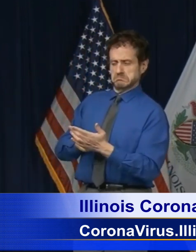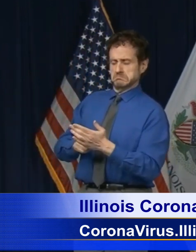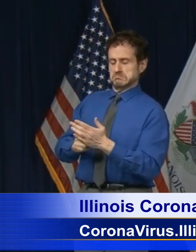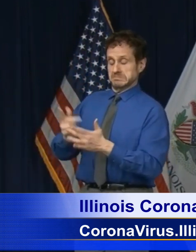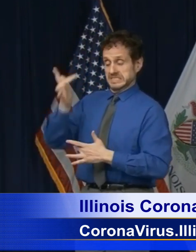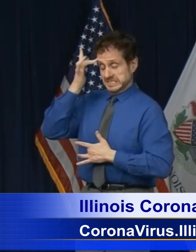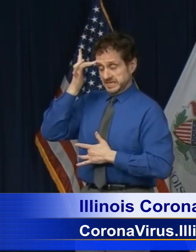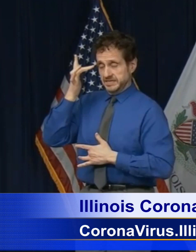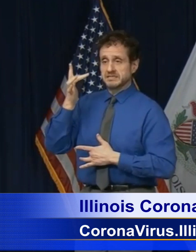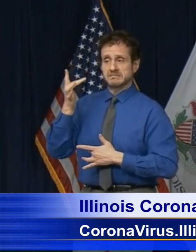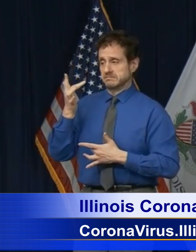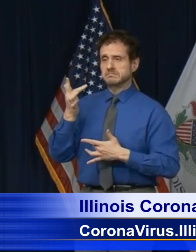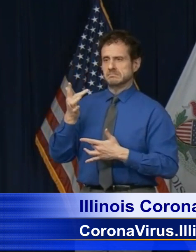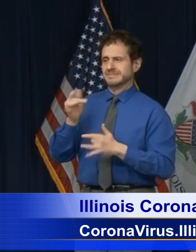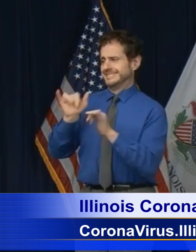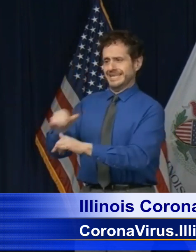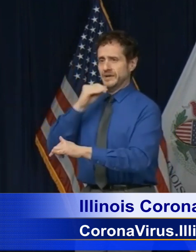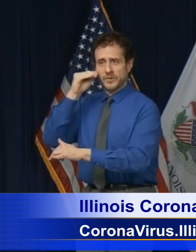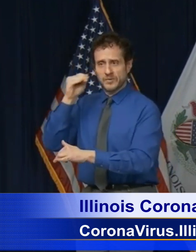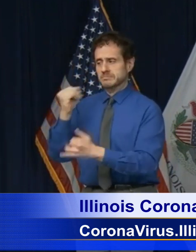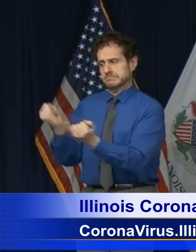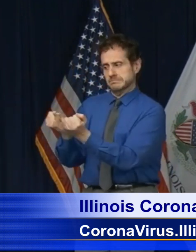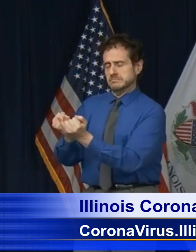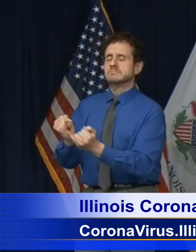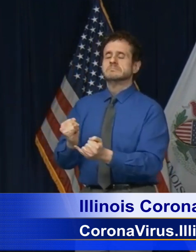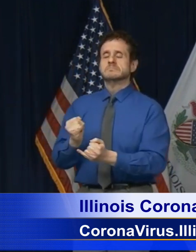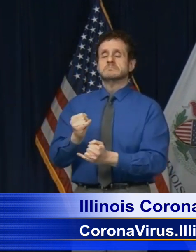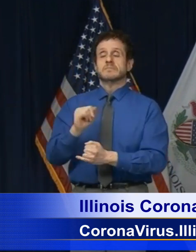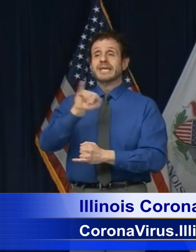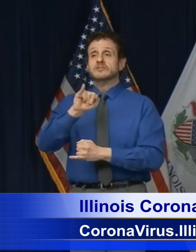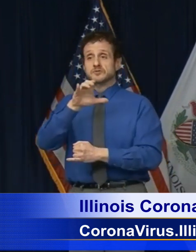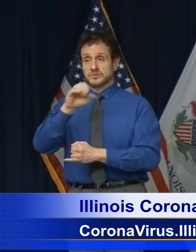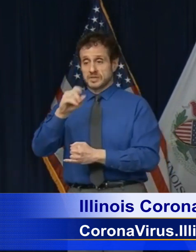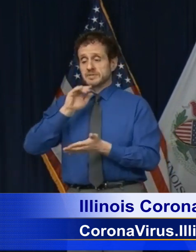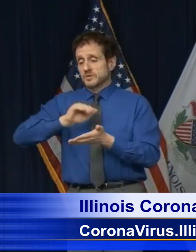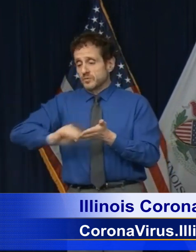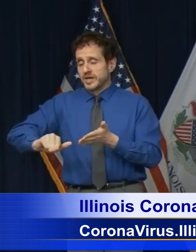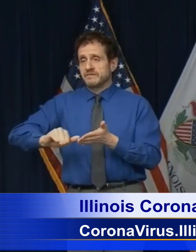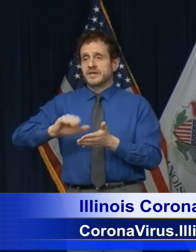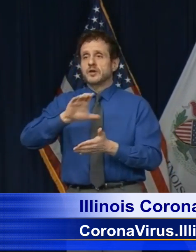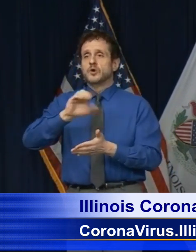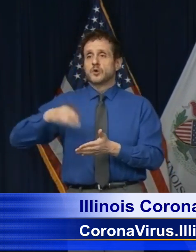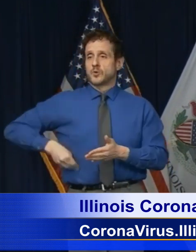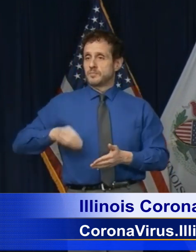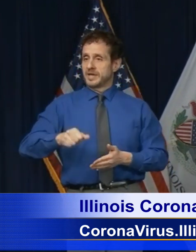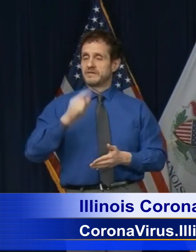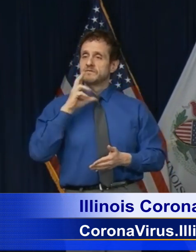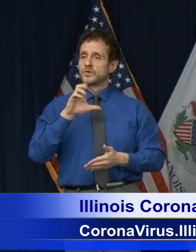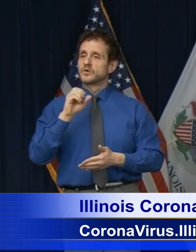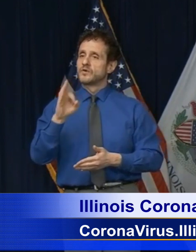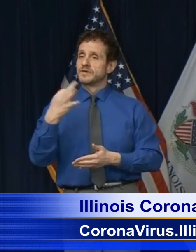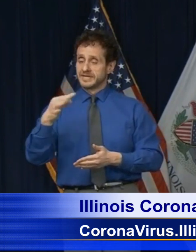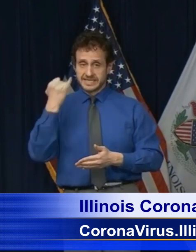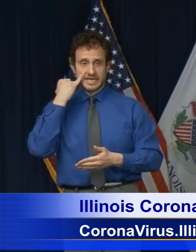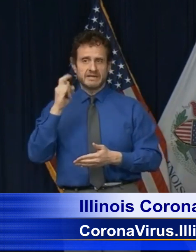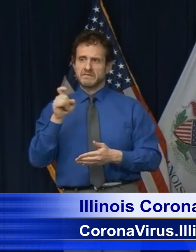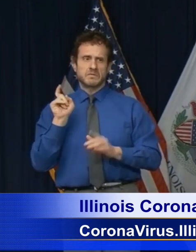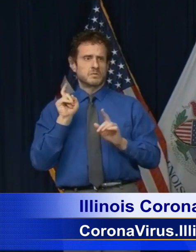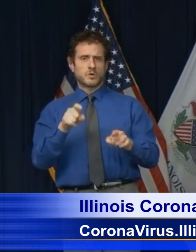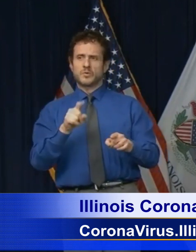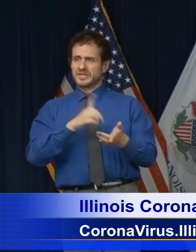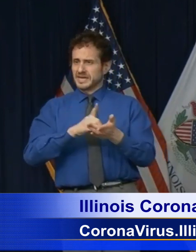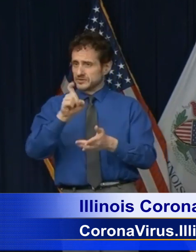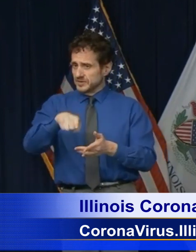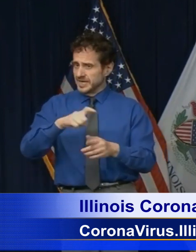waiving co-pays related to COVID-19, making it easier for any person who has symptoms to get the treatment that they